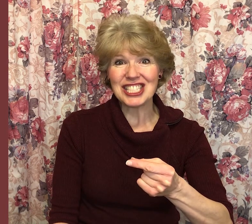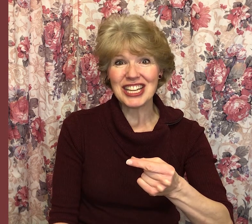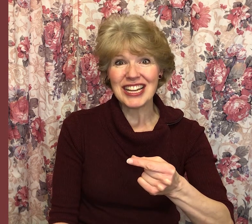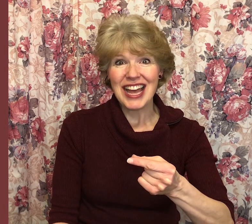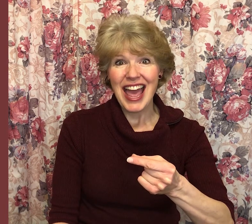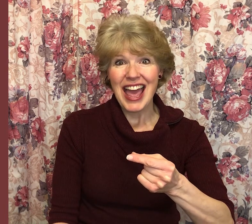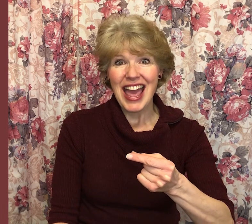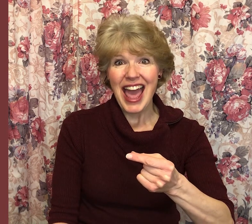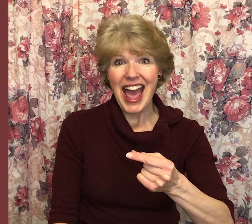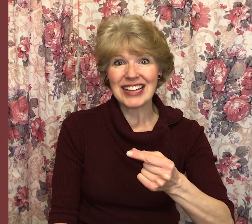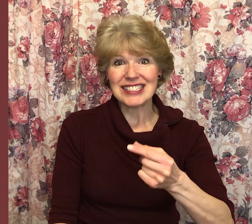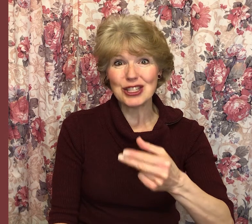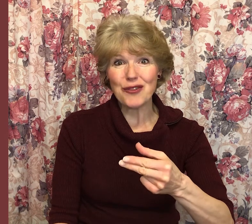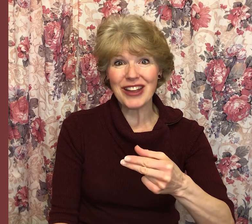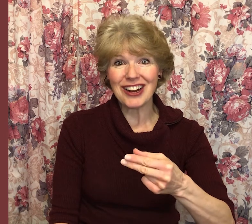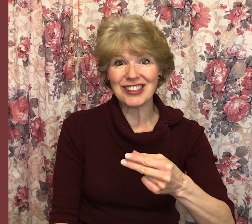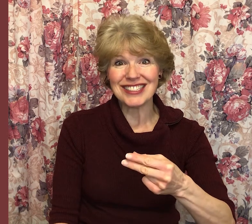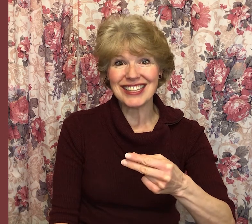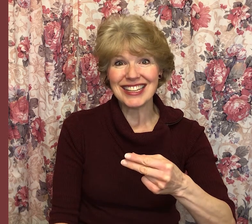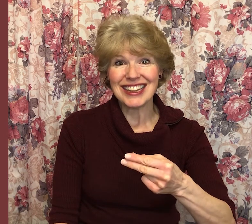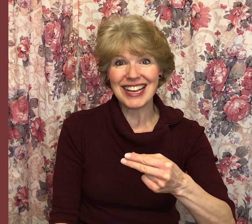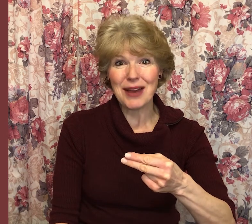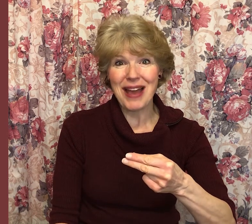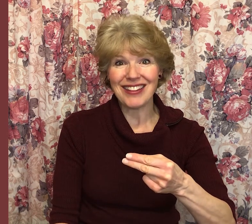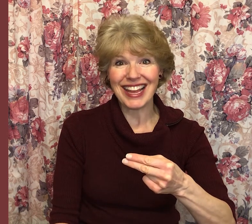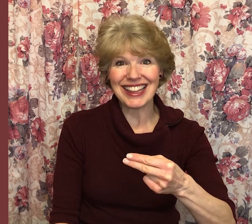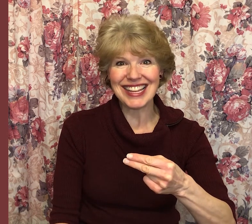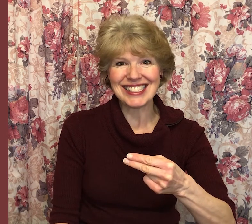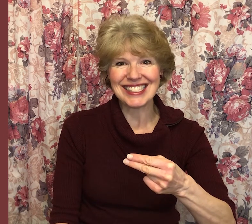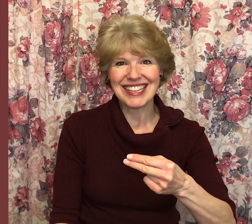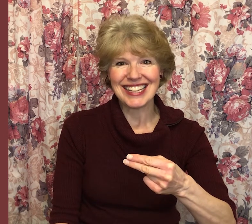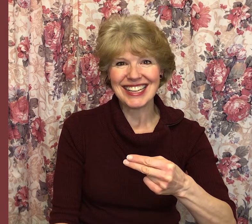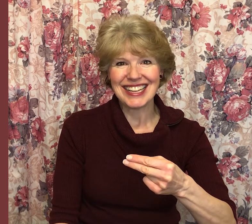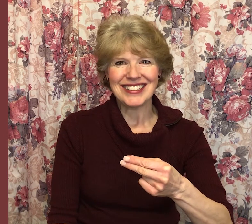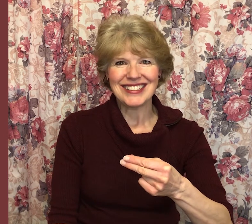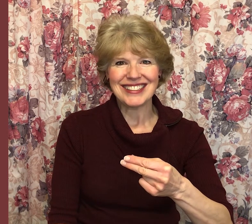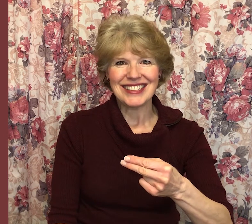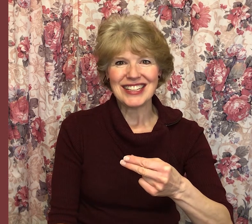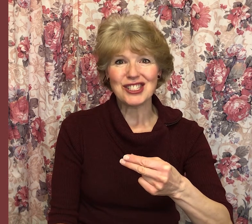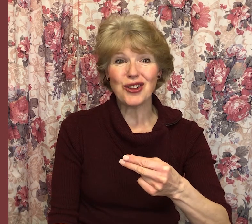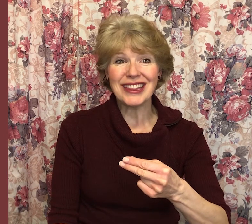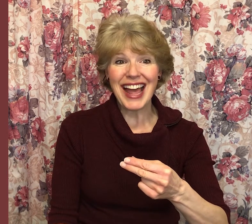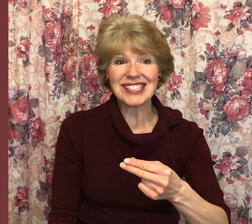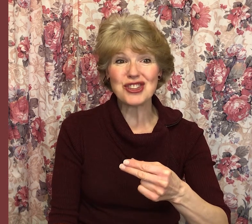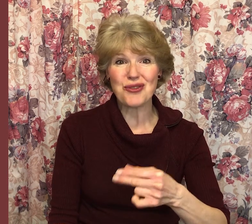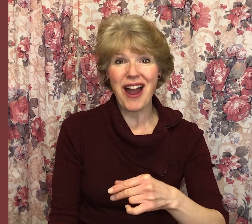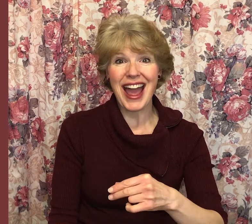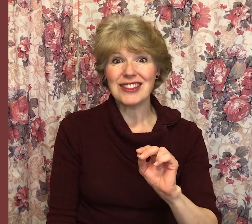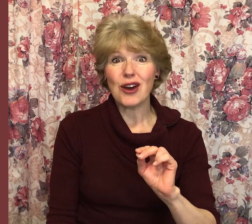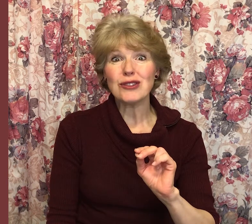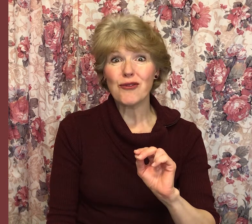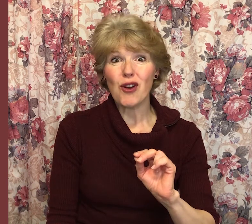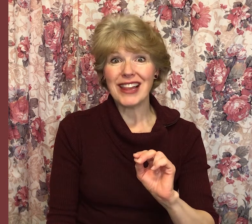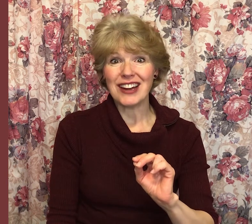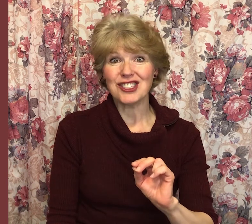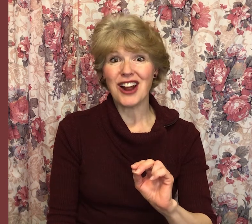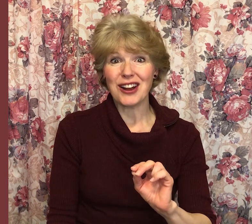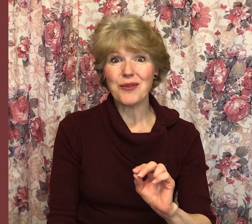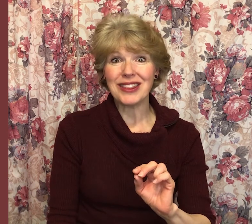has two fingers that come out like this. So let's try those four letters starting with